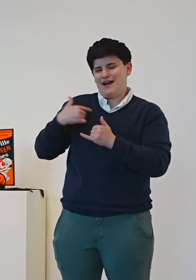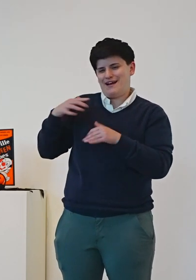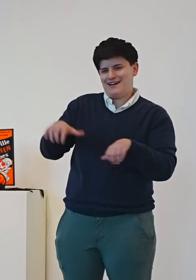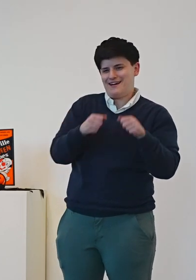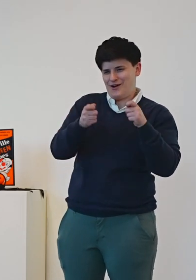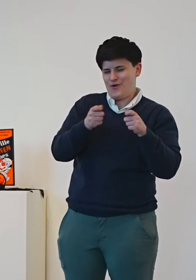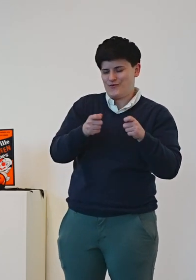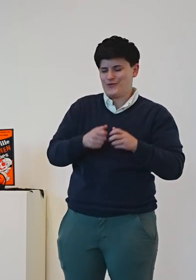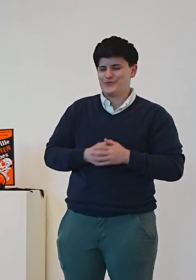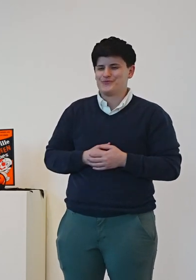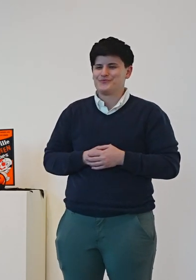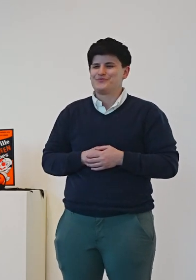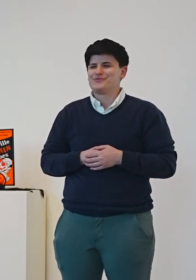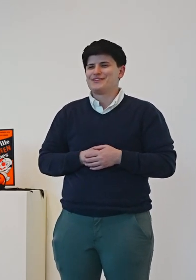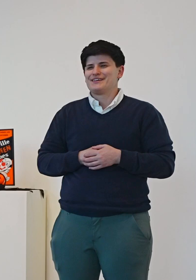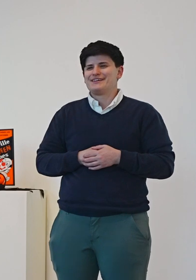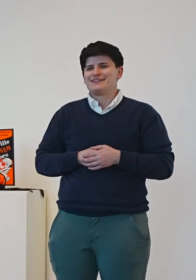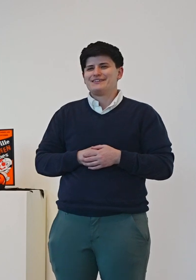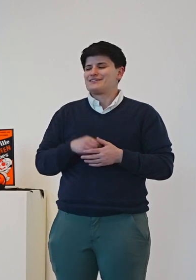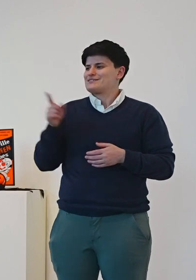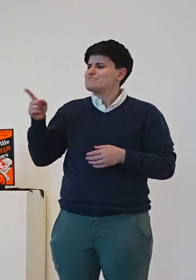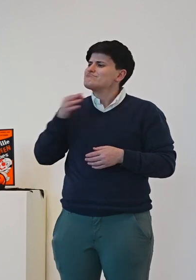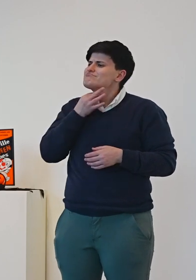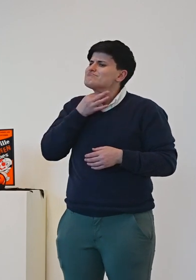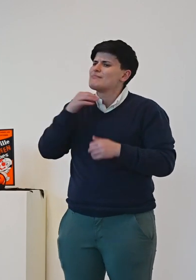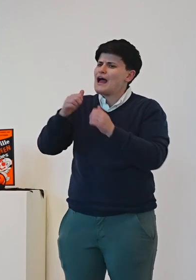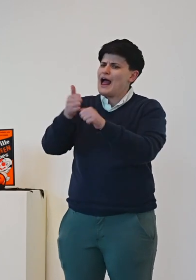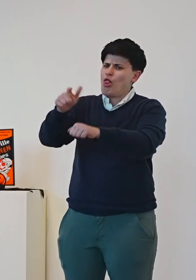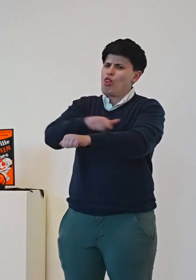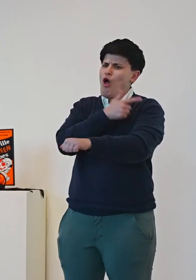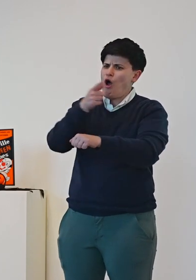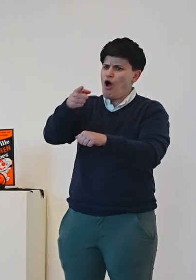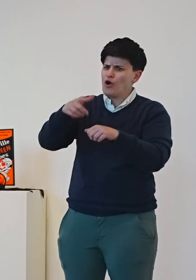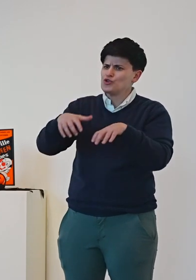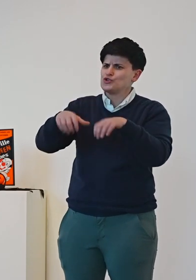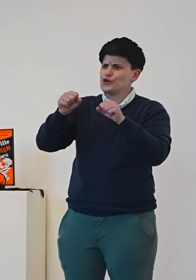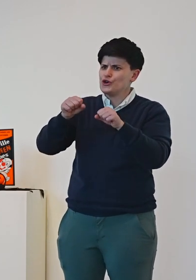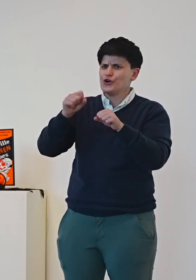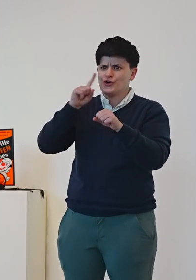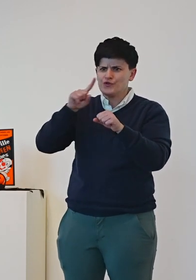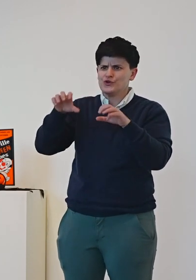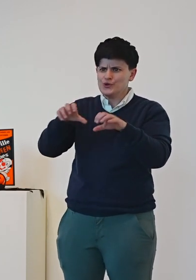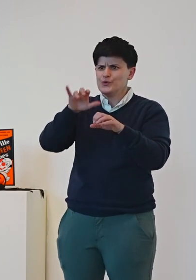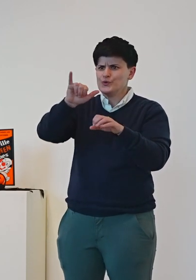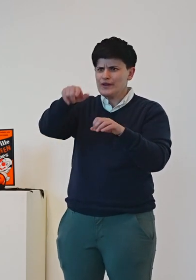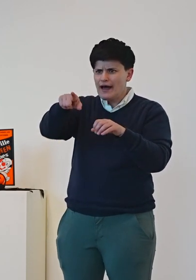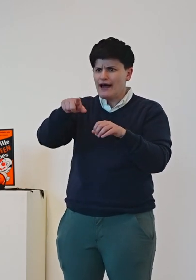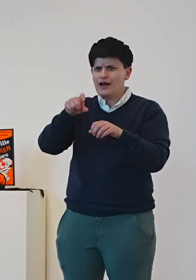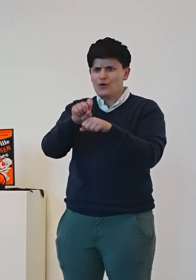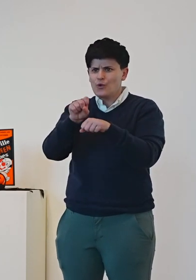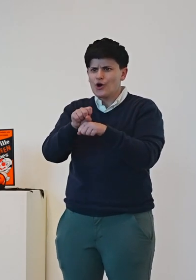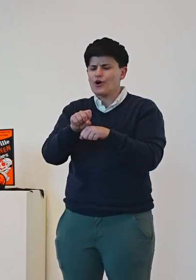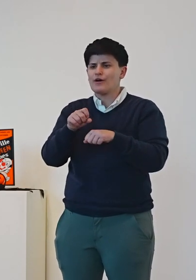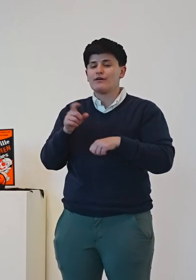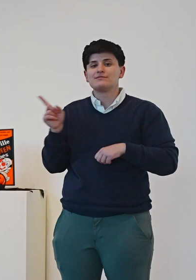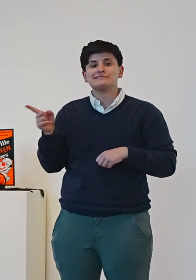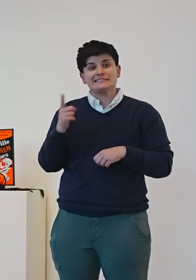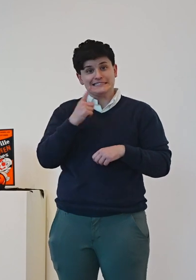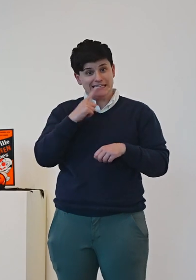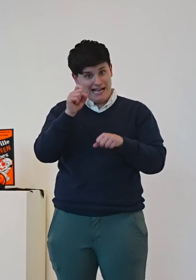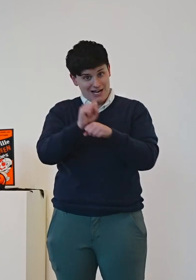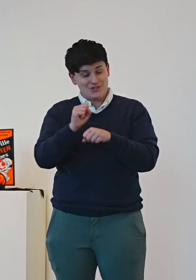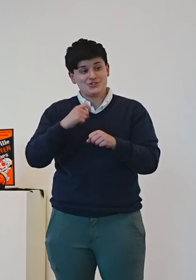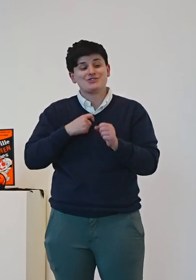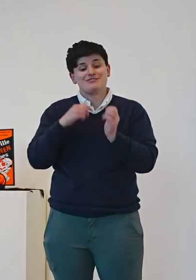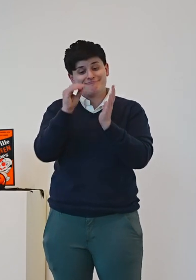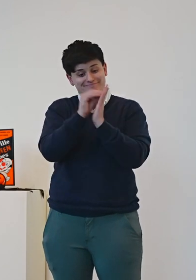so how long do some of these take well I actually did write down some of